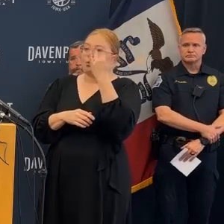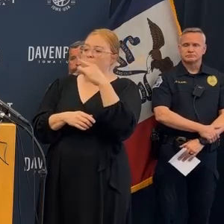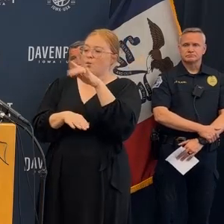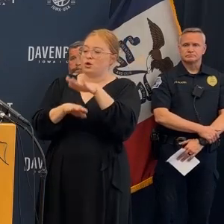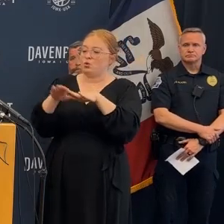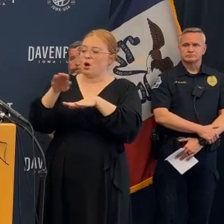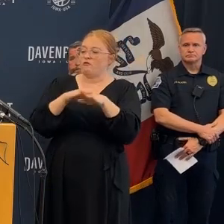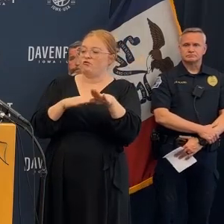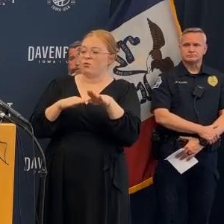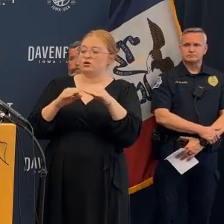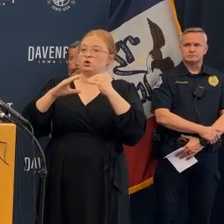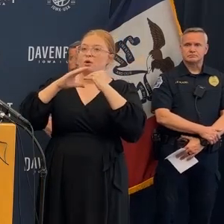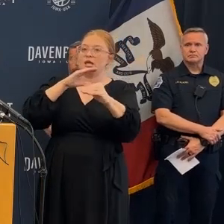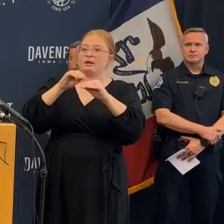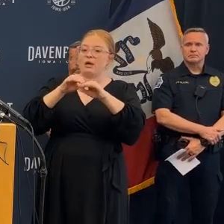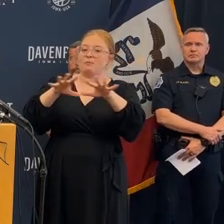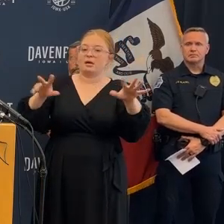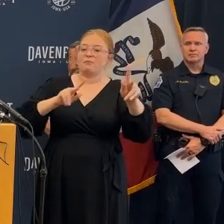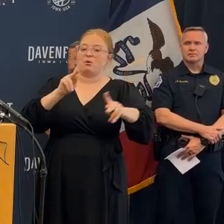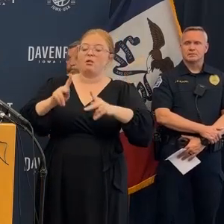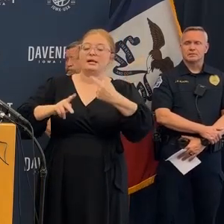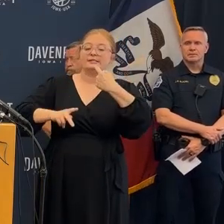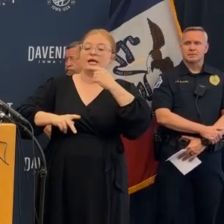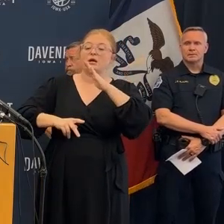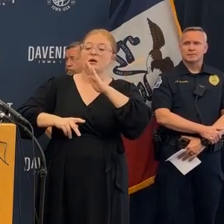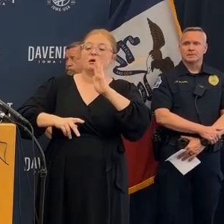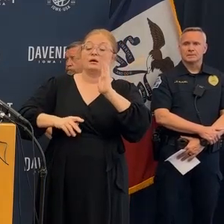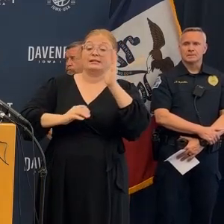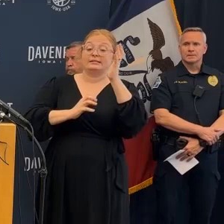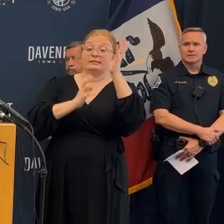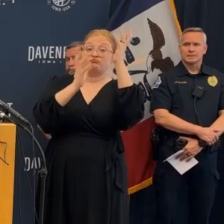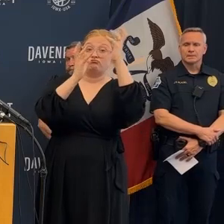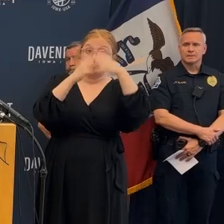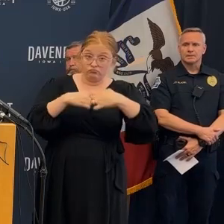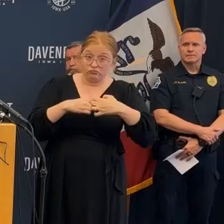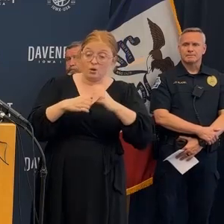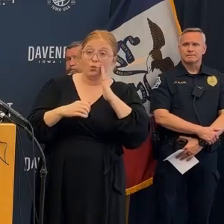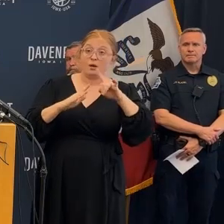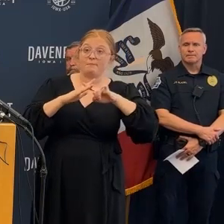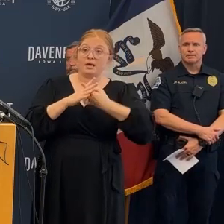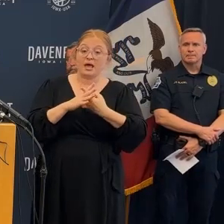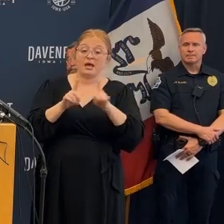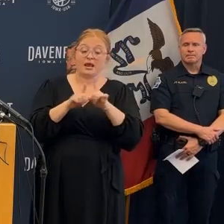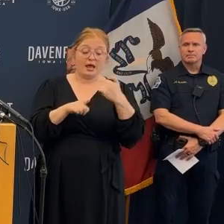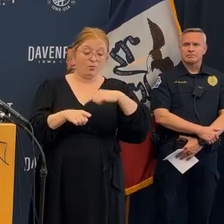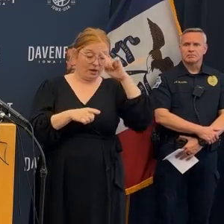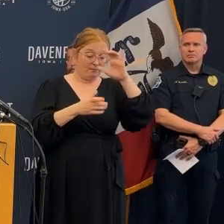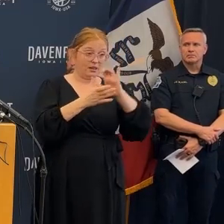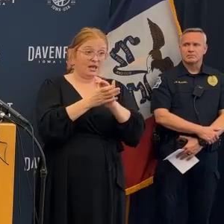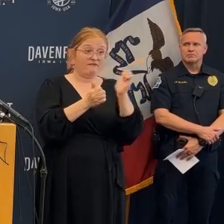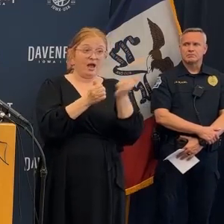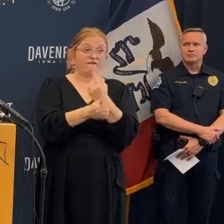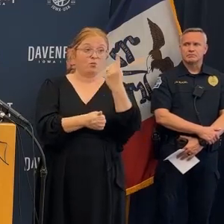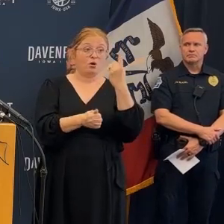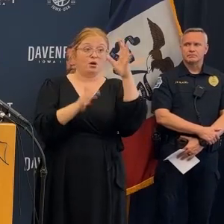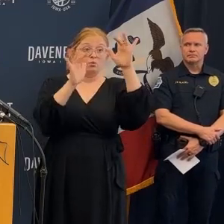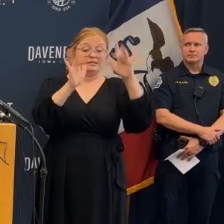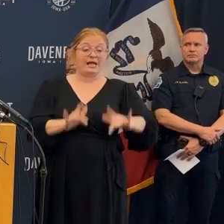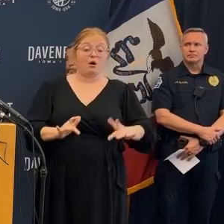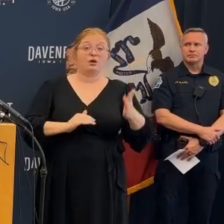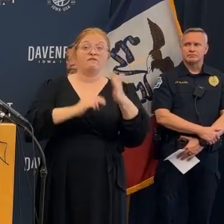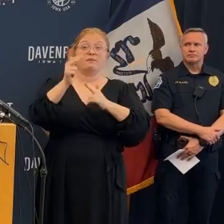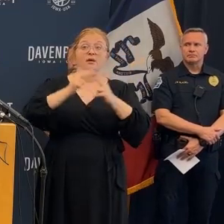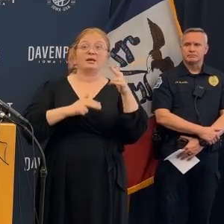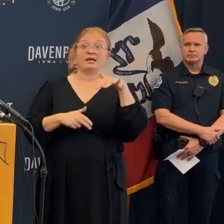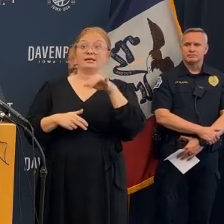to happen permitting staging discussion working that obviously leads to a